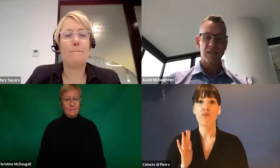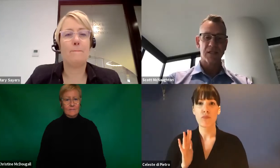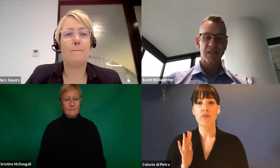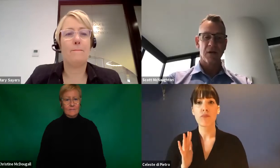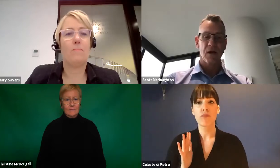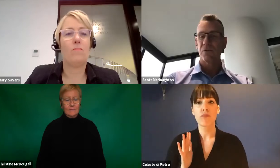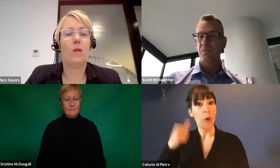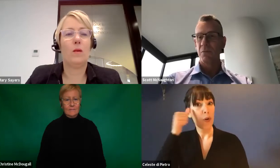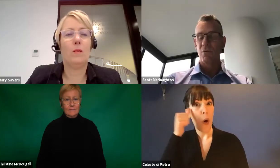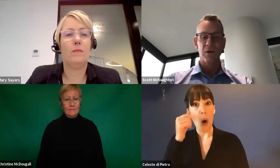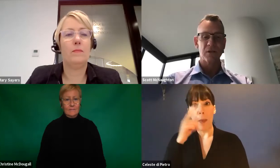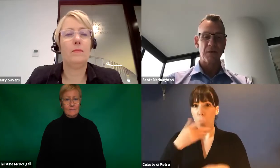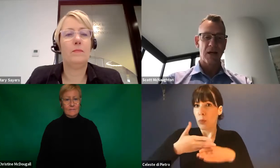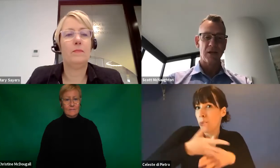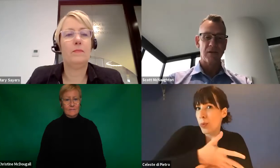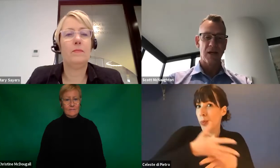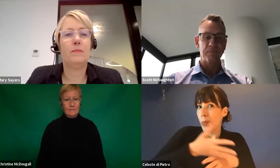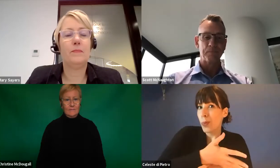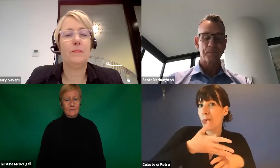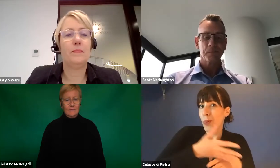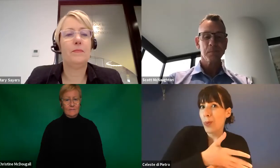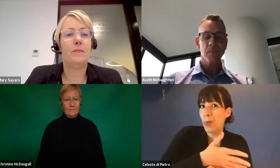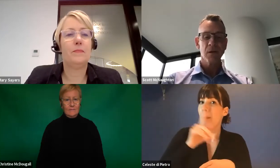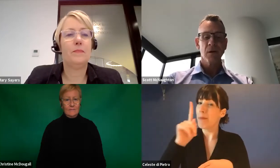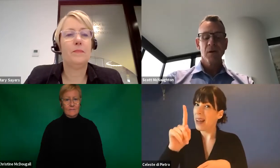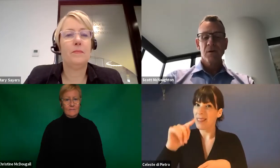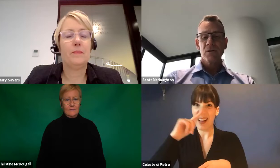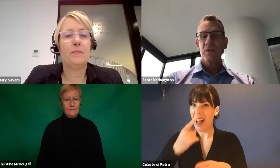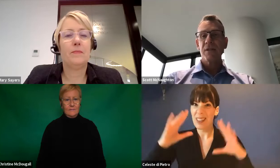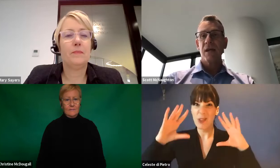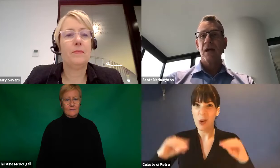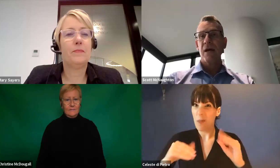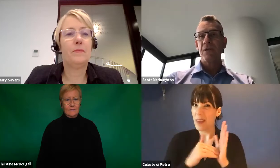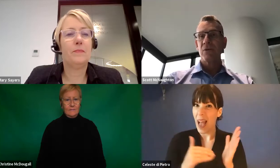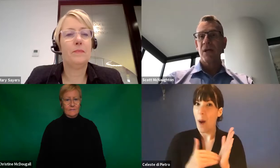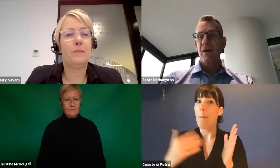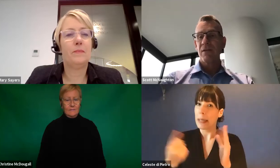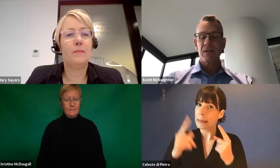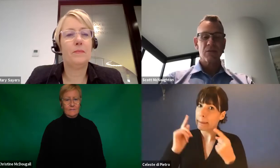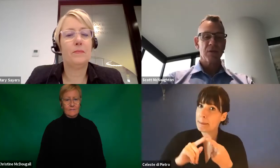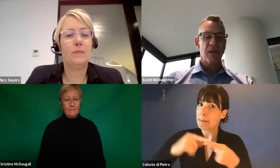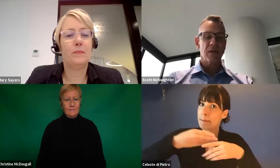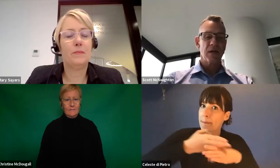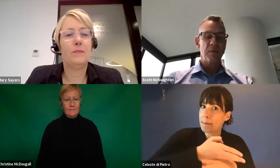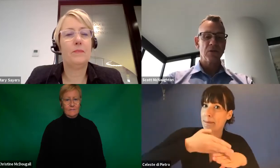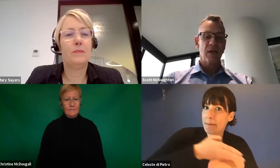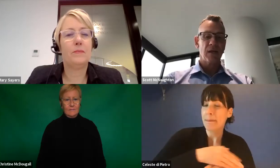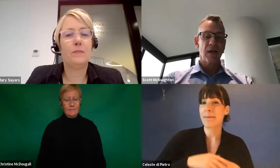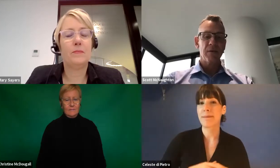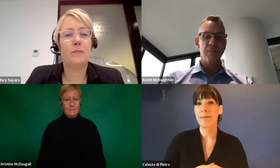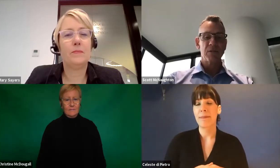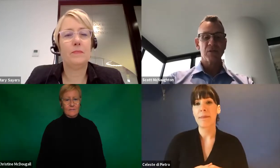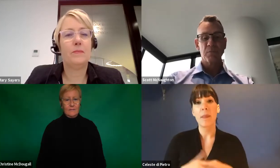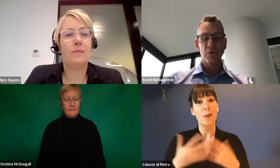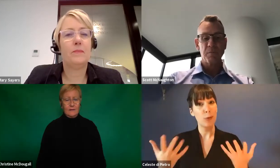curve, as they say, but a little bit more work to be done, no doubt. So what's the NDA been doing around this? What's the NDA been doing